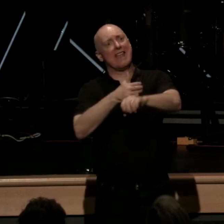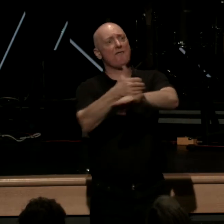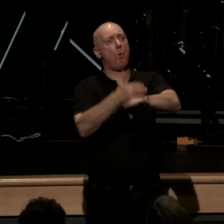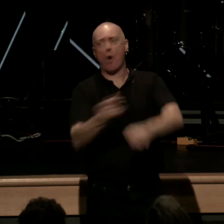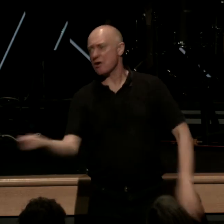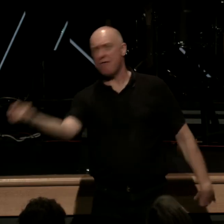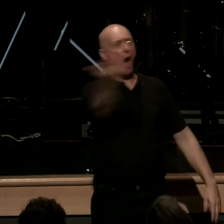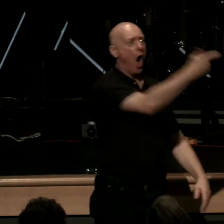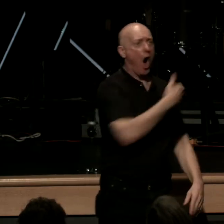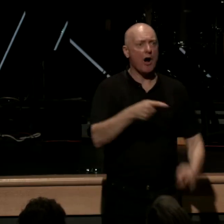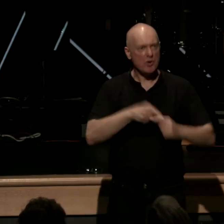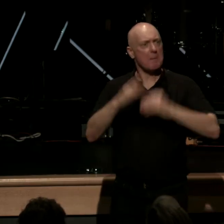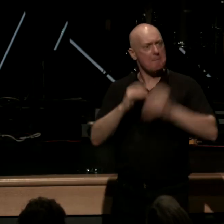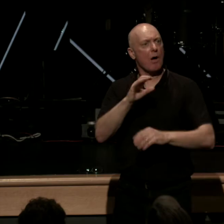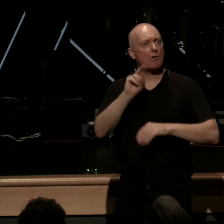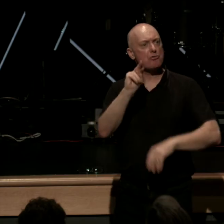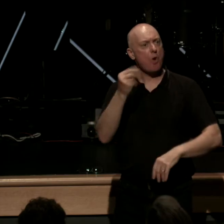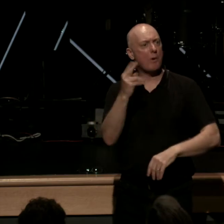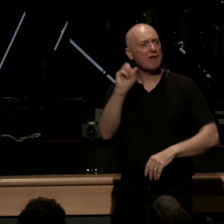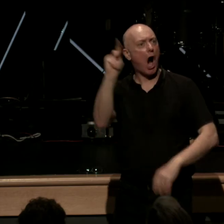cross in Europe you could build Noah's Ark Luther